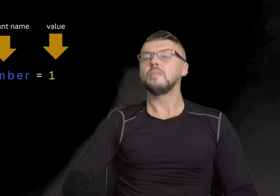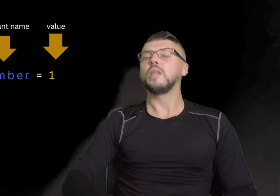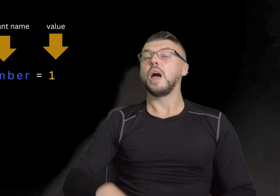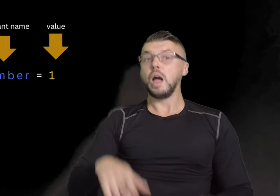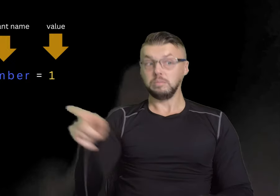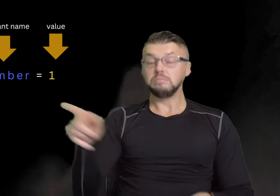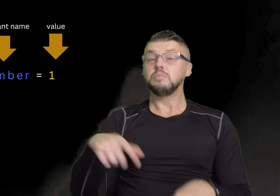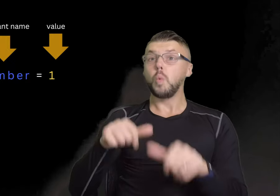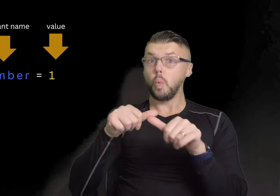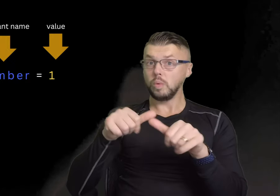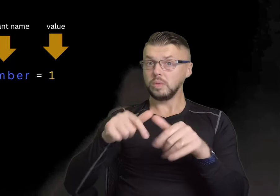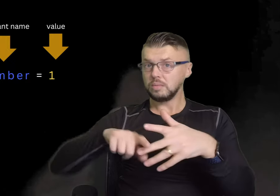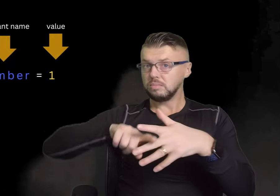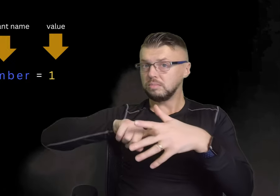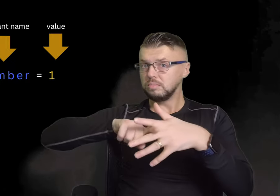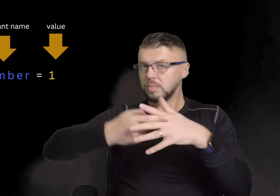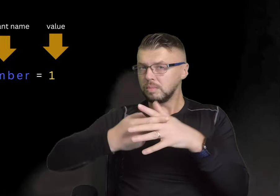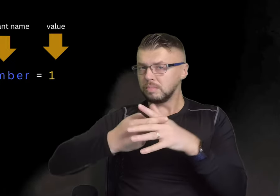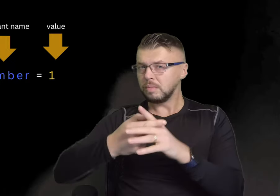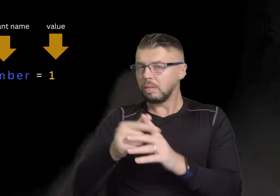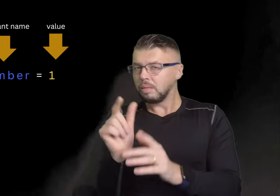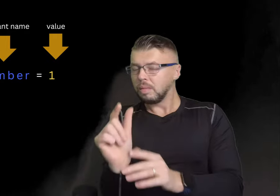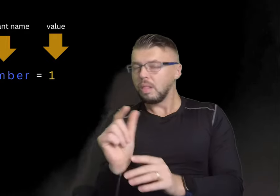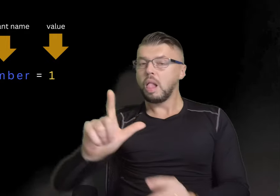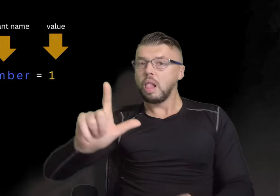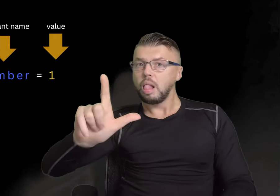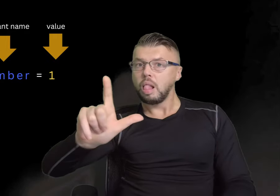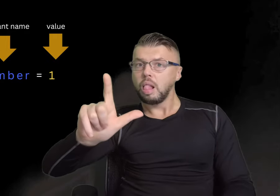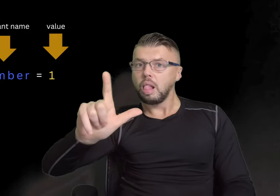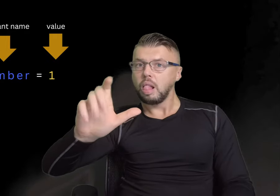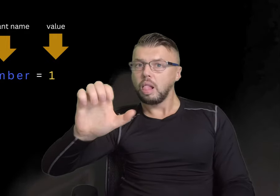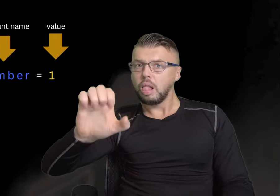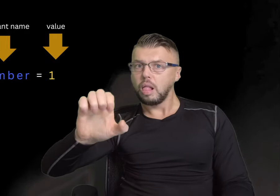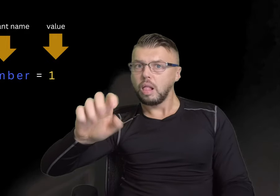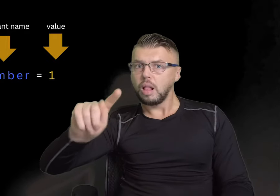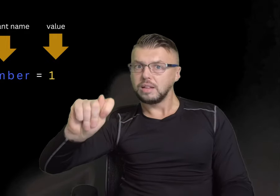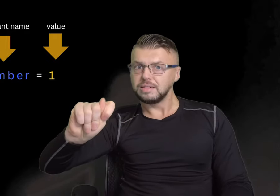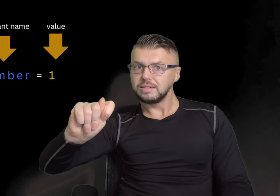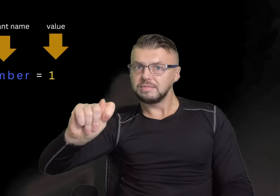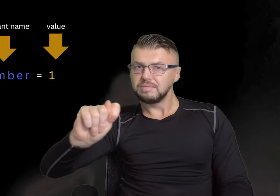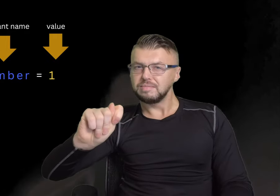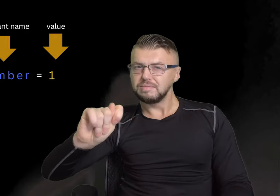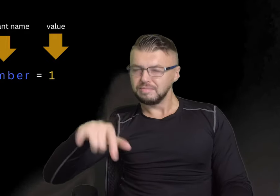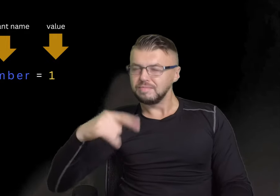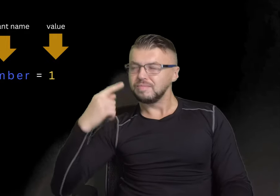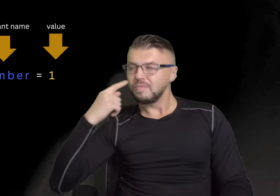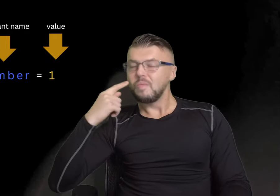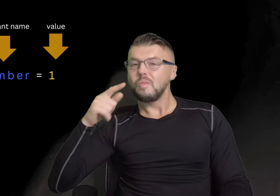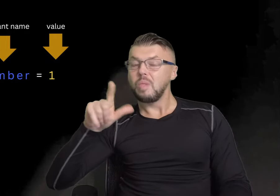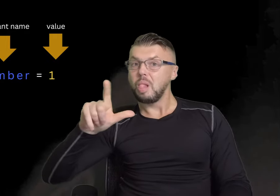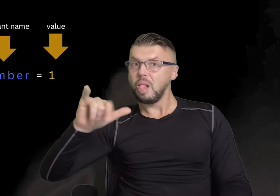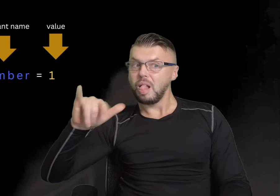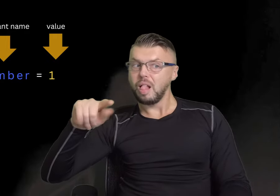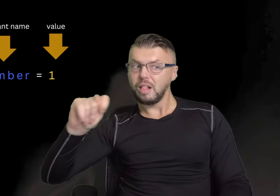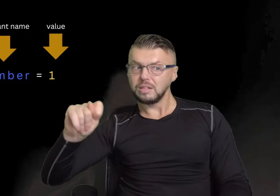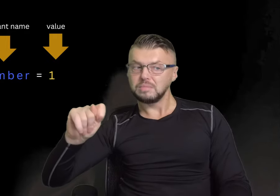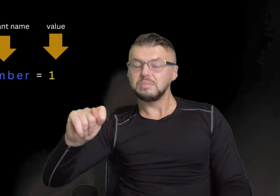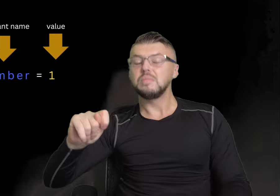Constants starts with let, E-T, let. Then it